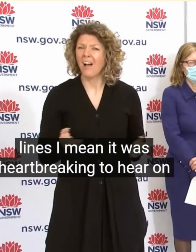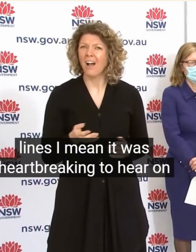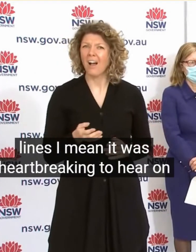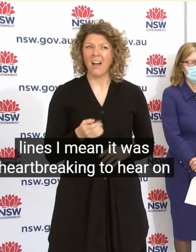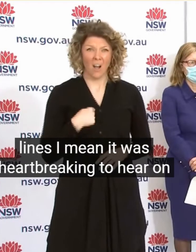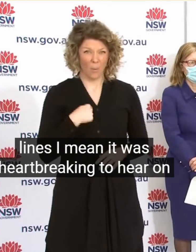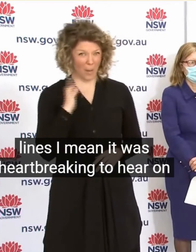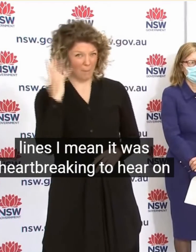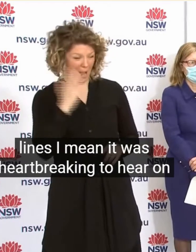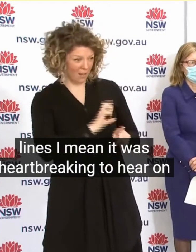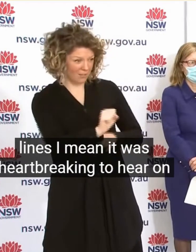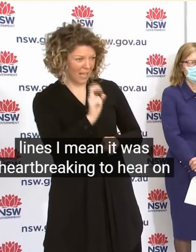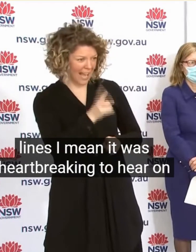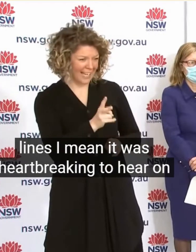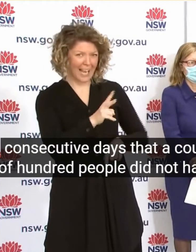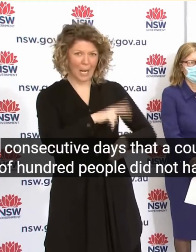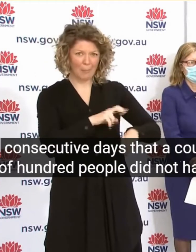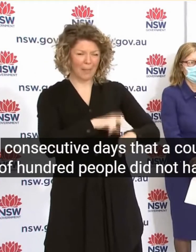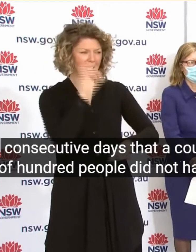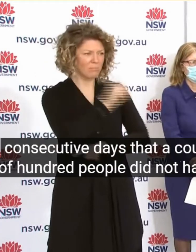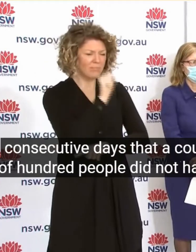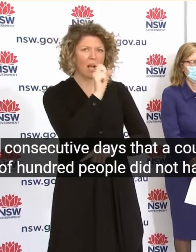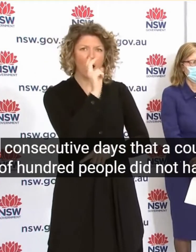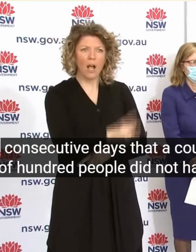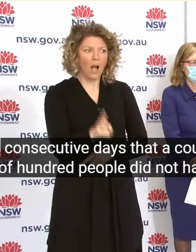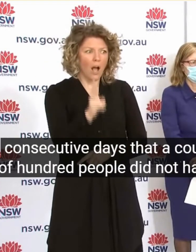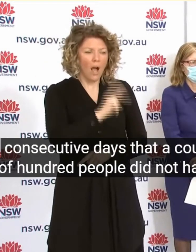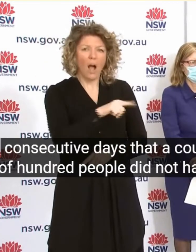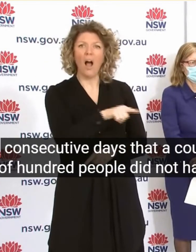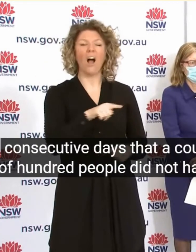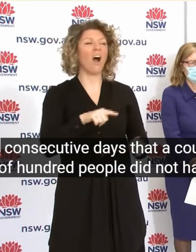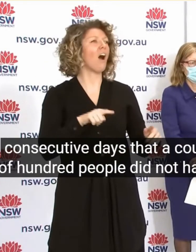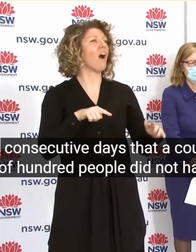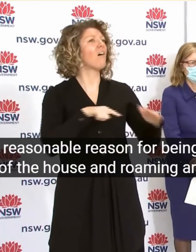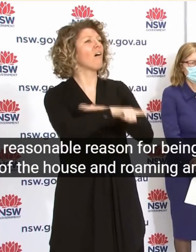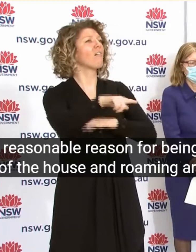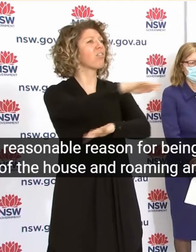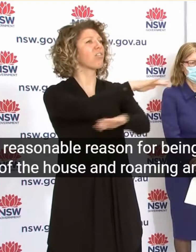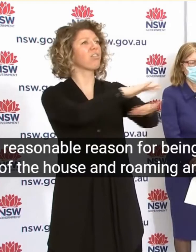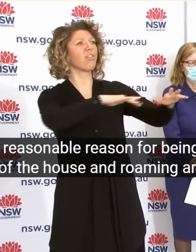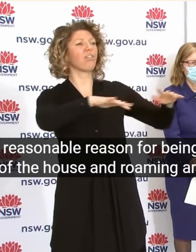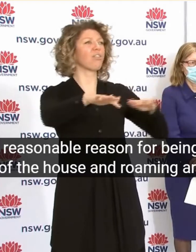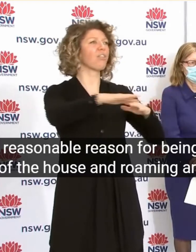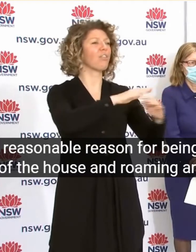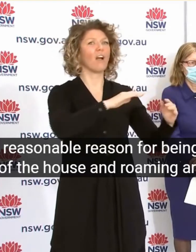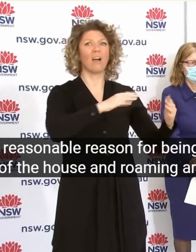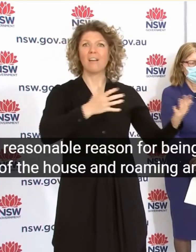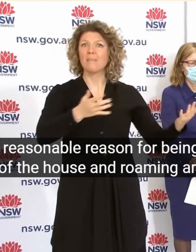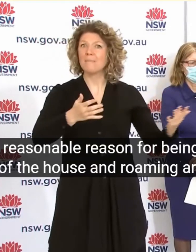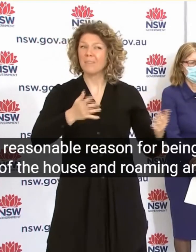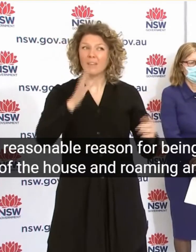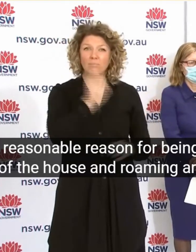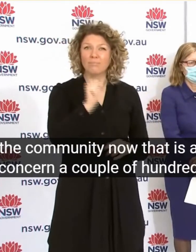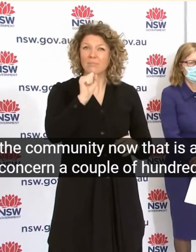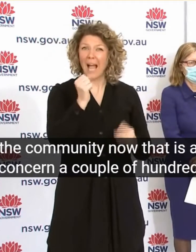Hundred People Did Not Have A Reasonable Reason For Being Out Of The House And Roaming Around The Community Now That Is A Concern A Couple Of